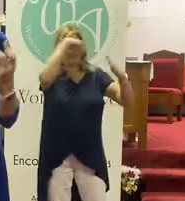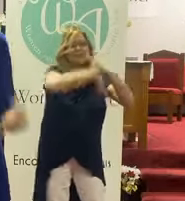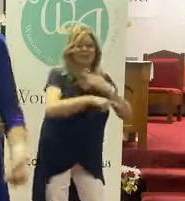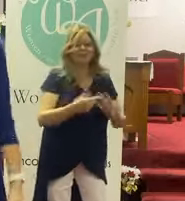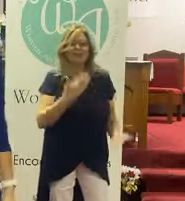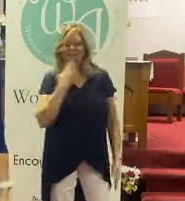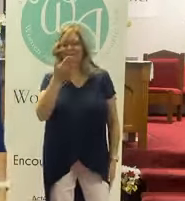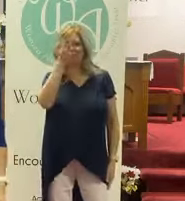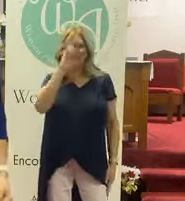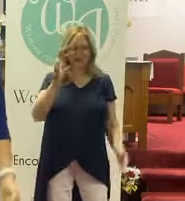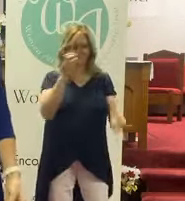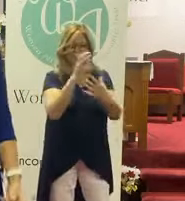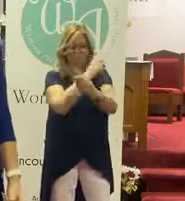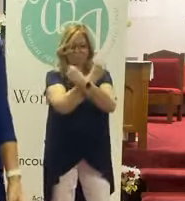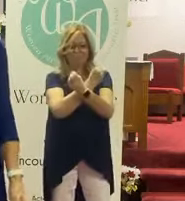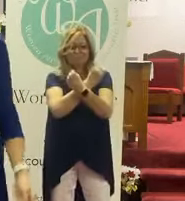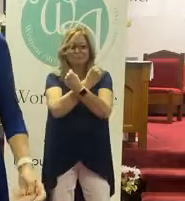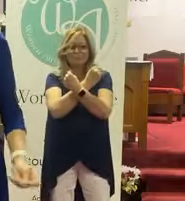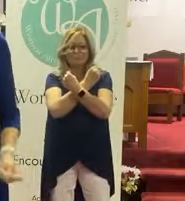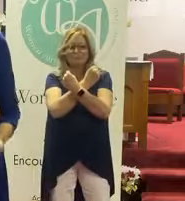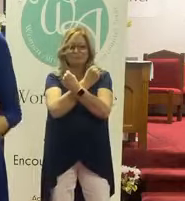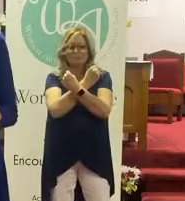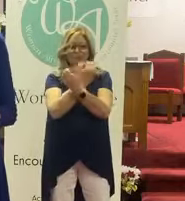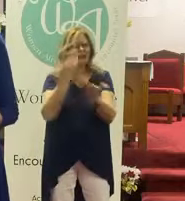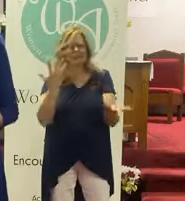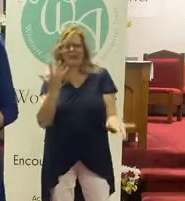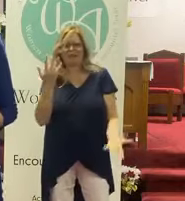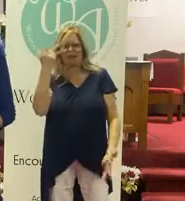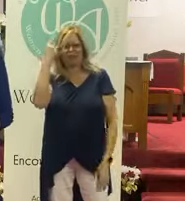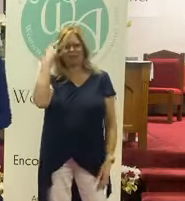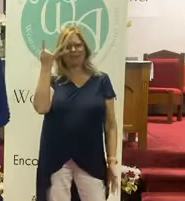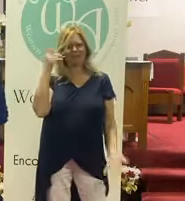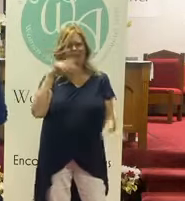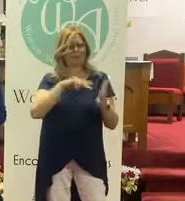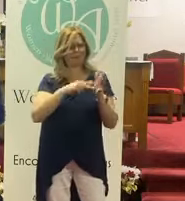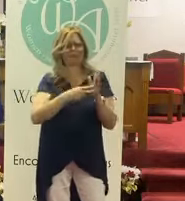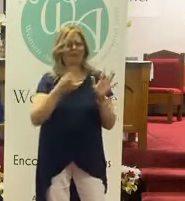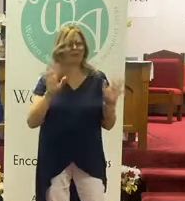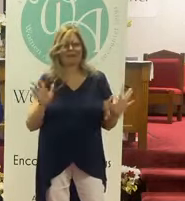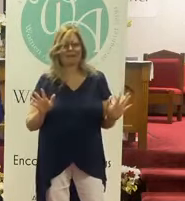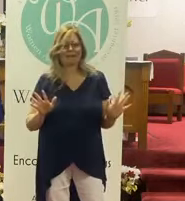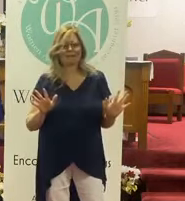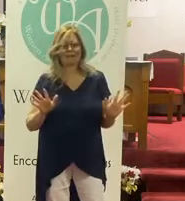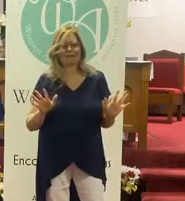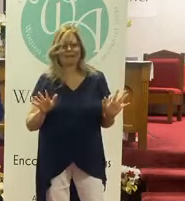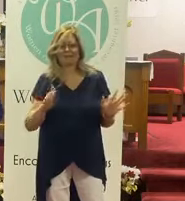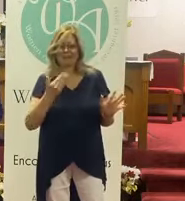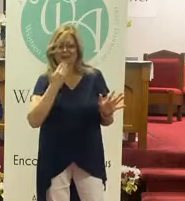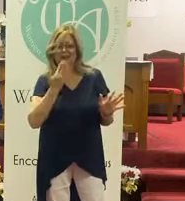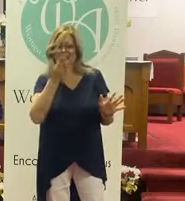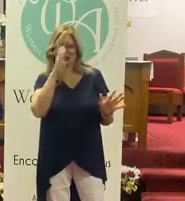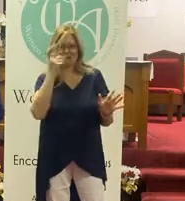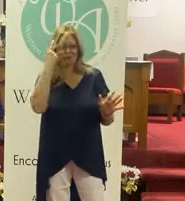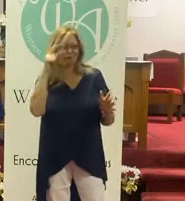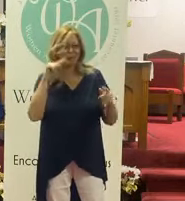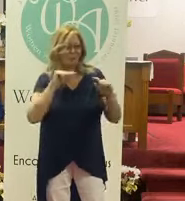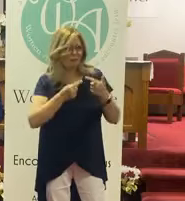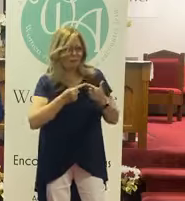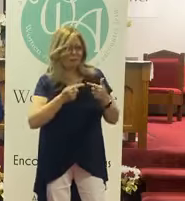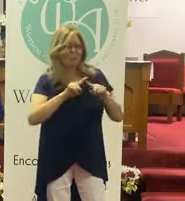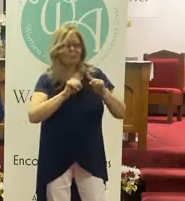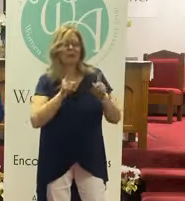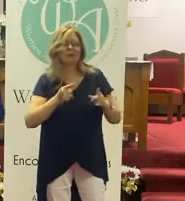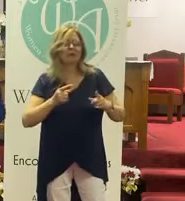Thank you God I'm chained to the wall. I don't think that's what it meant. I don't think that's what they prayed. I think they were